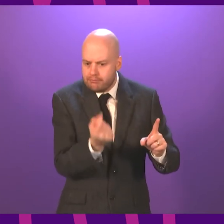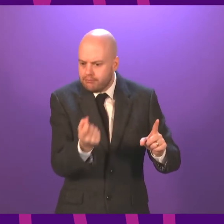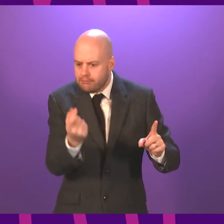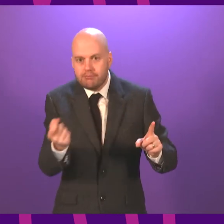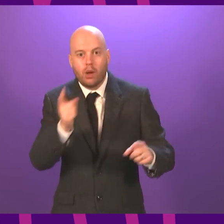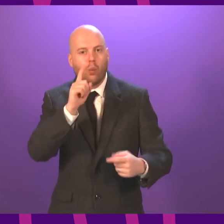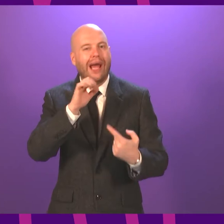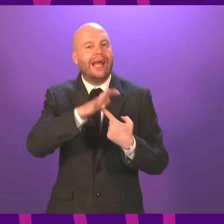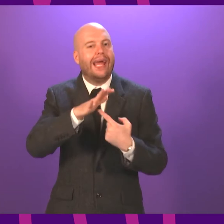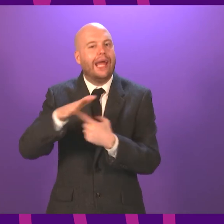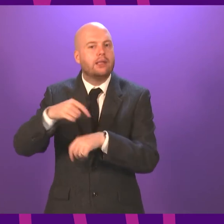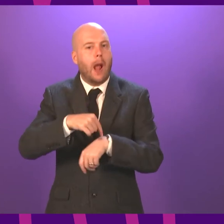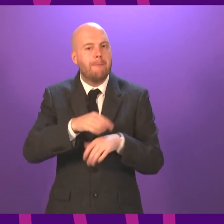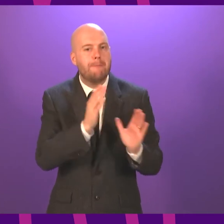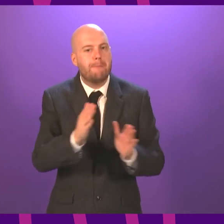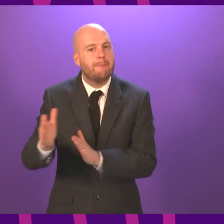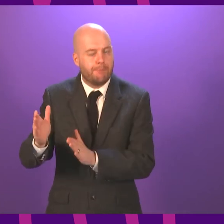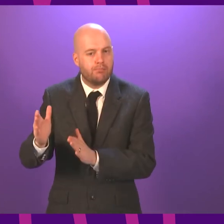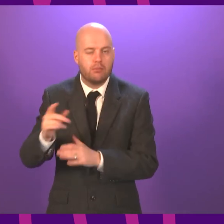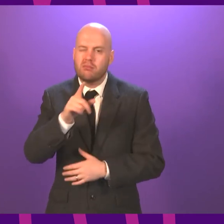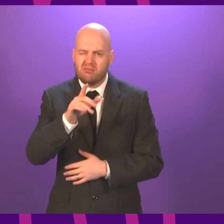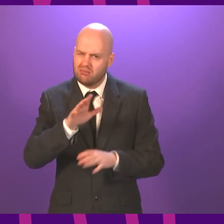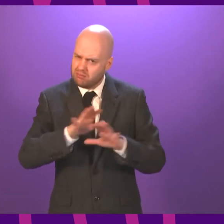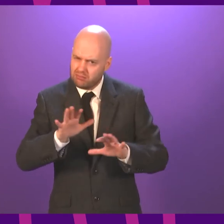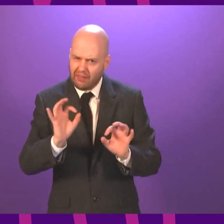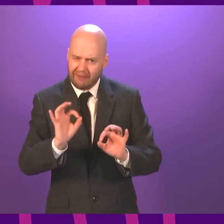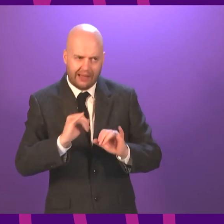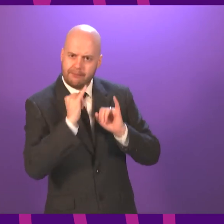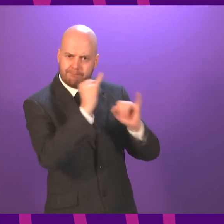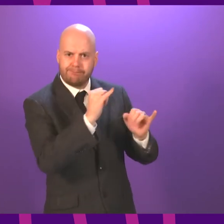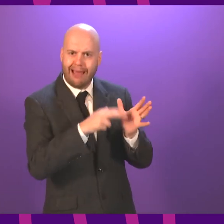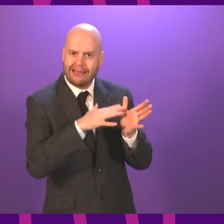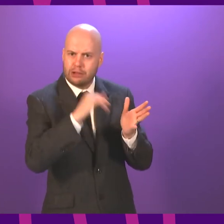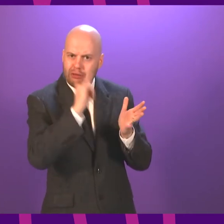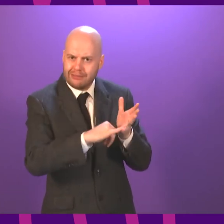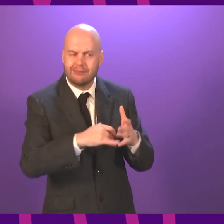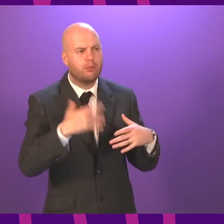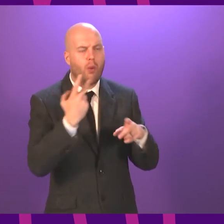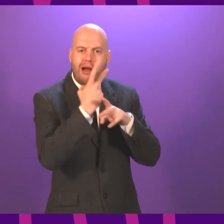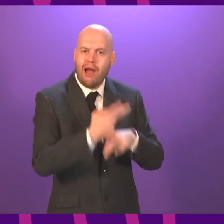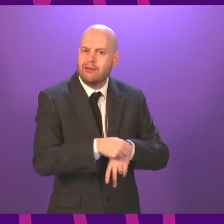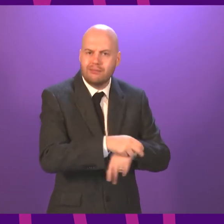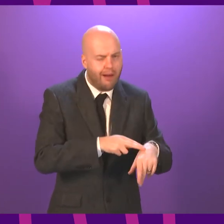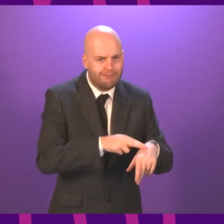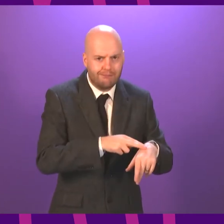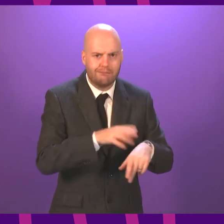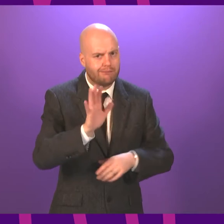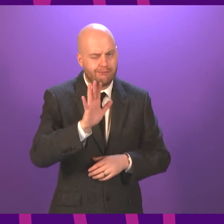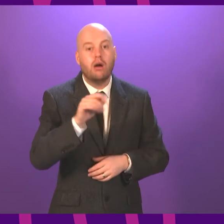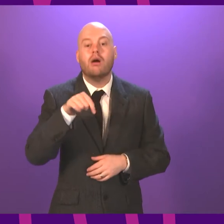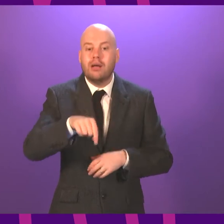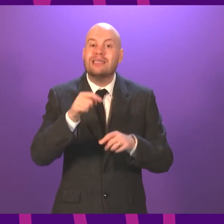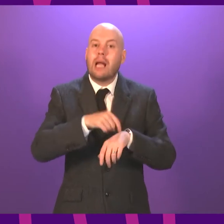that none of this is the fault of our hard-working NHS and care staff. What we are questioning is the decision-making of the Scottish government.